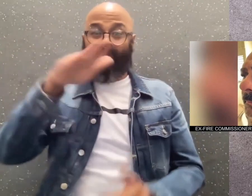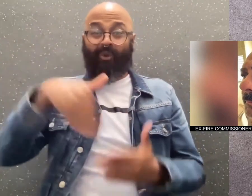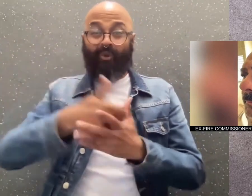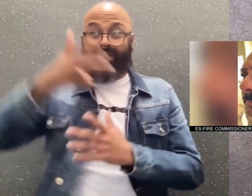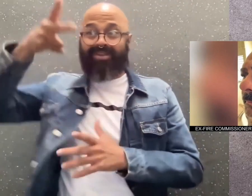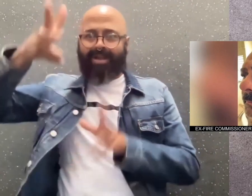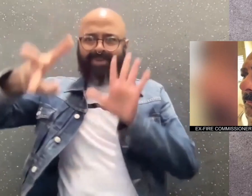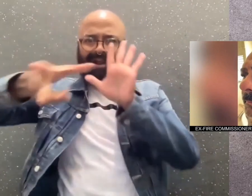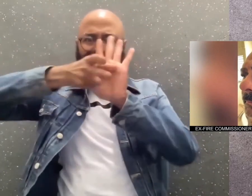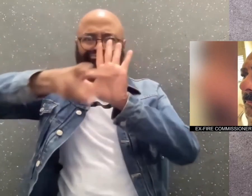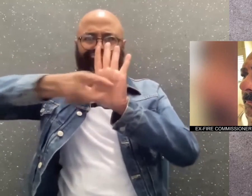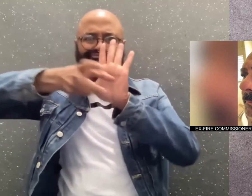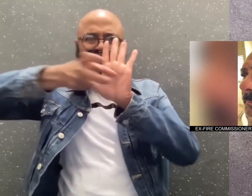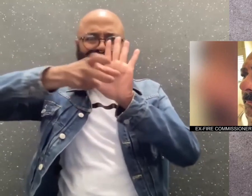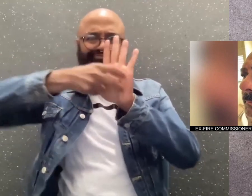And it was all caught on camera.